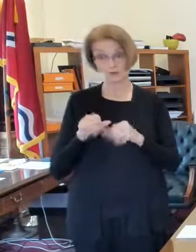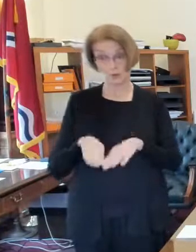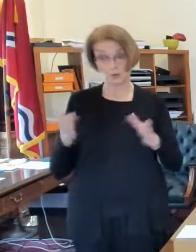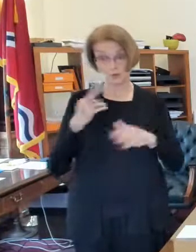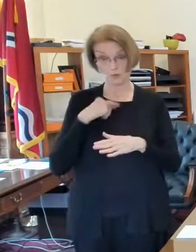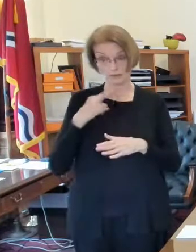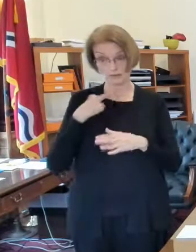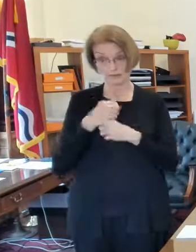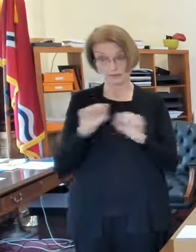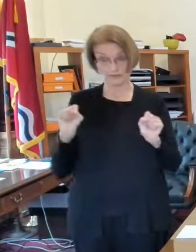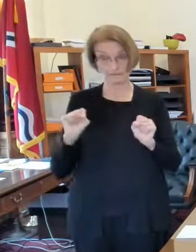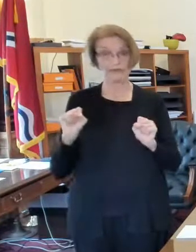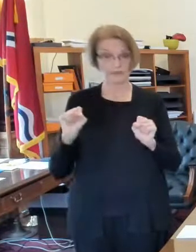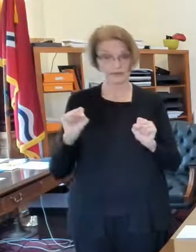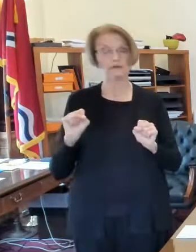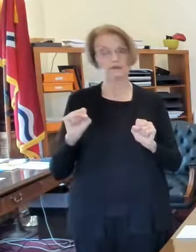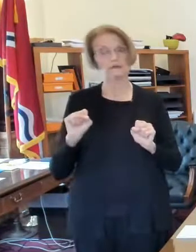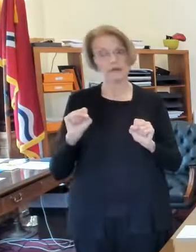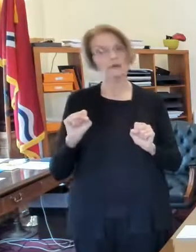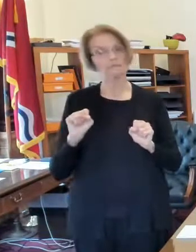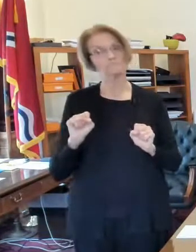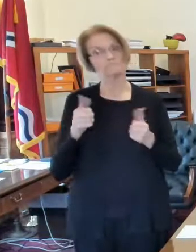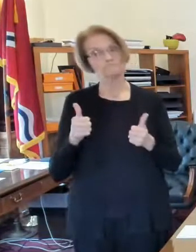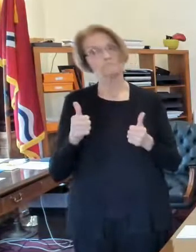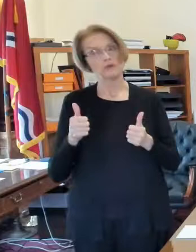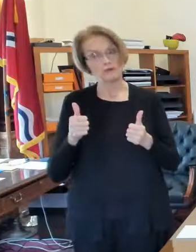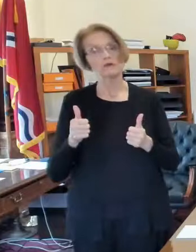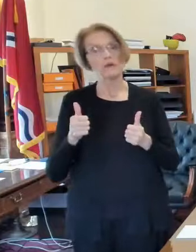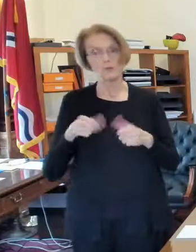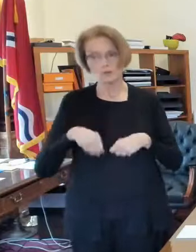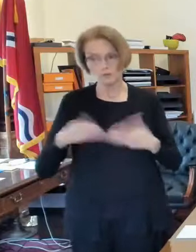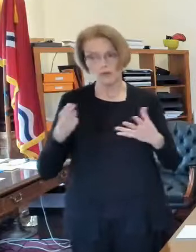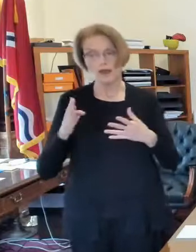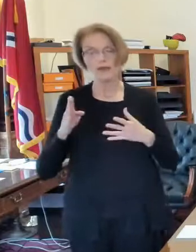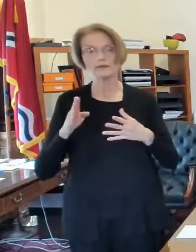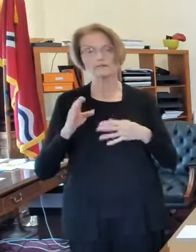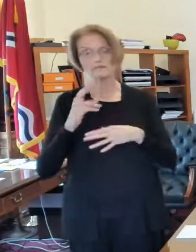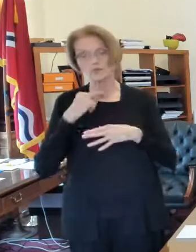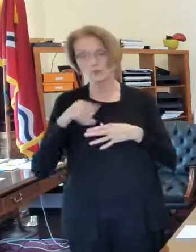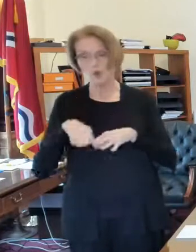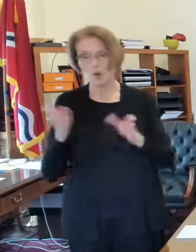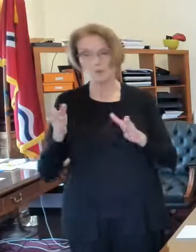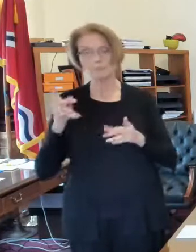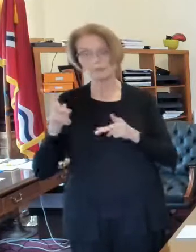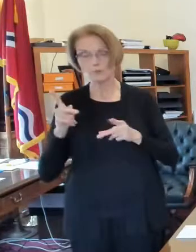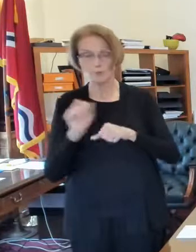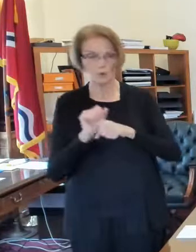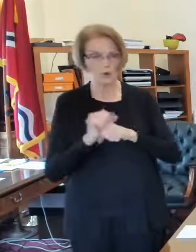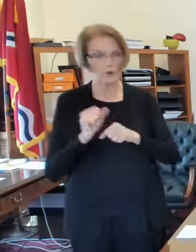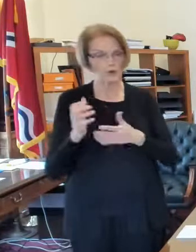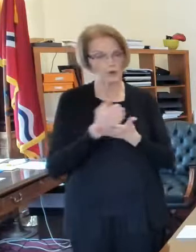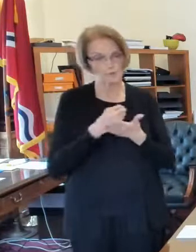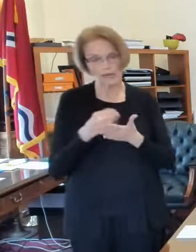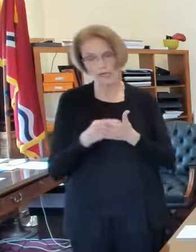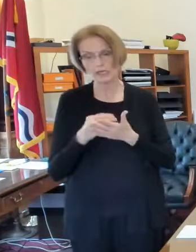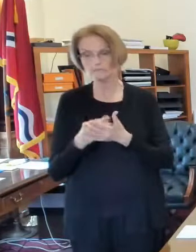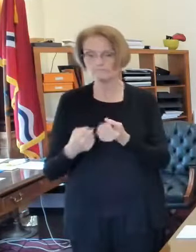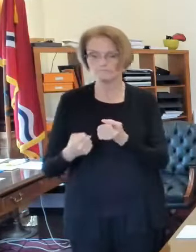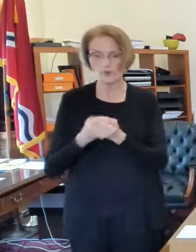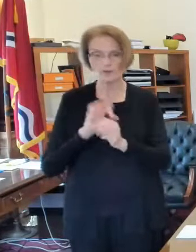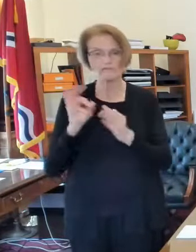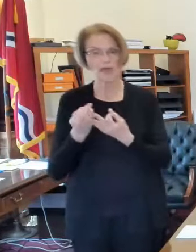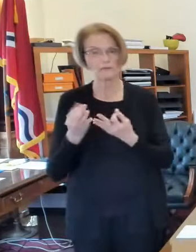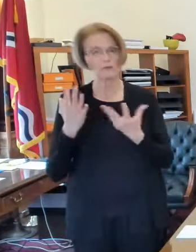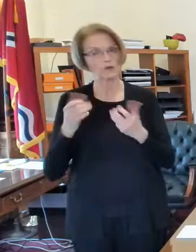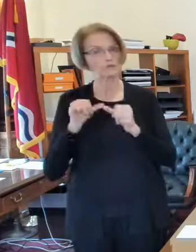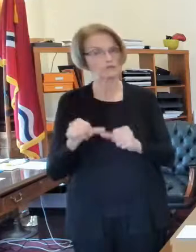to provide a situation where those people can continue to work earn a living provide for their families um you